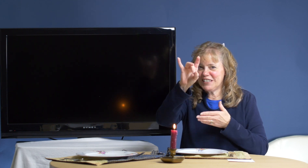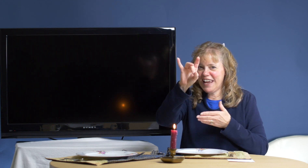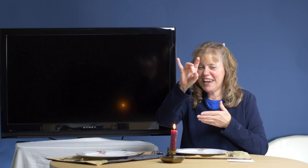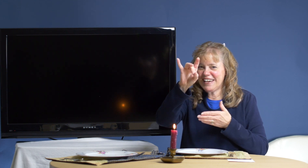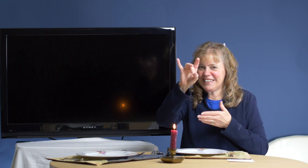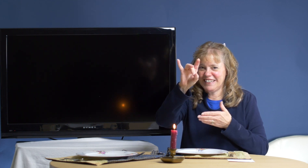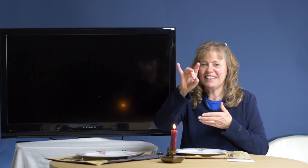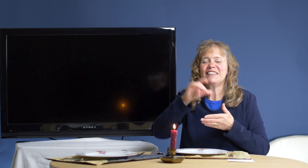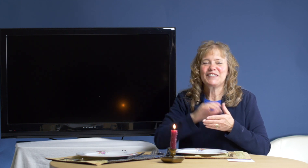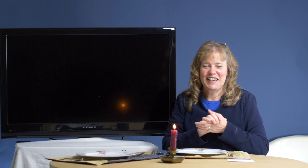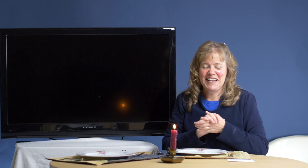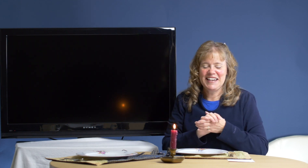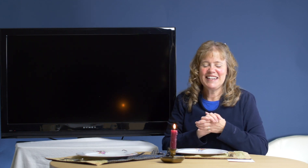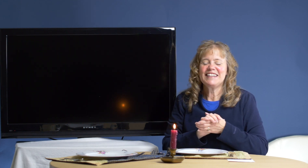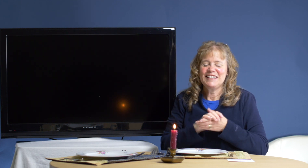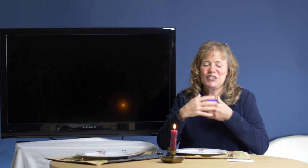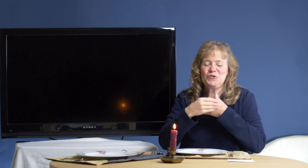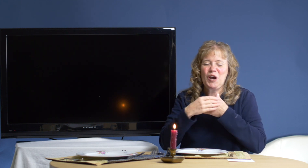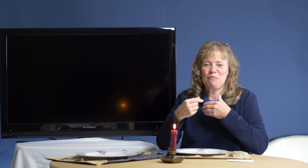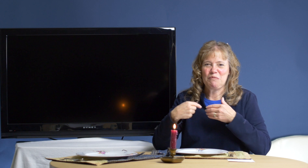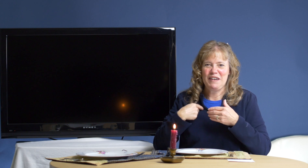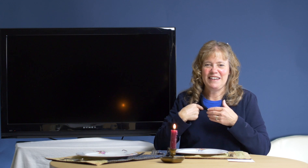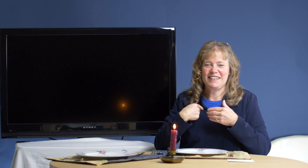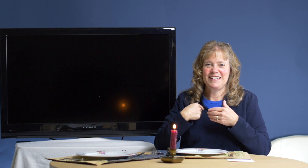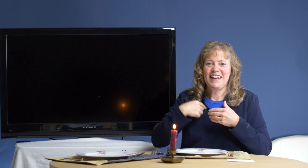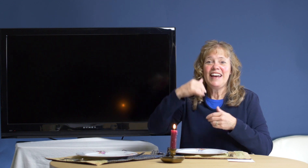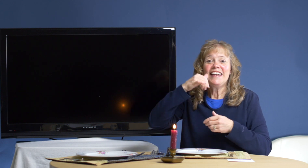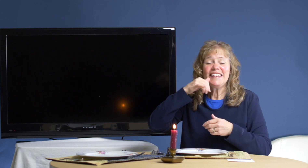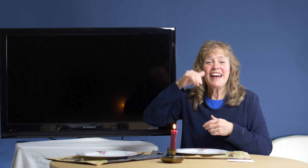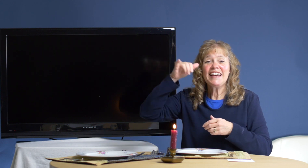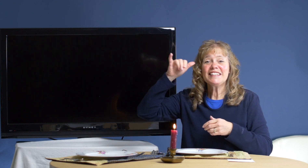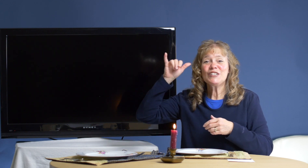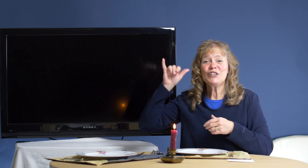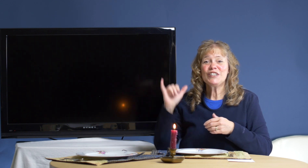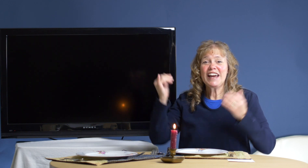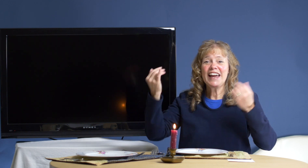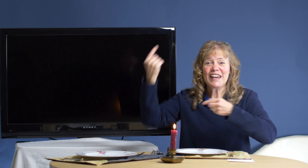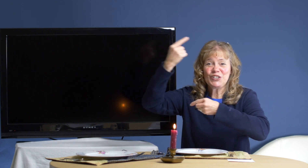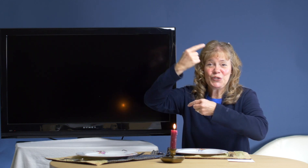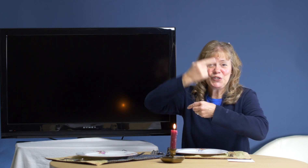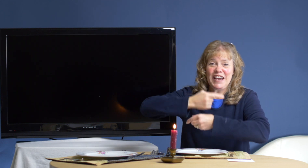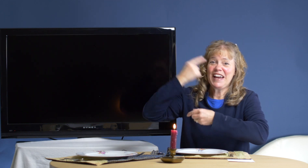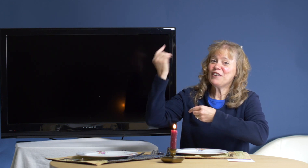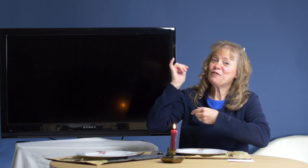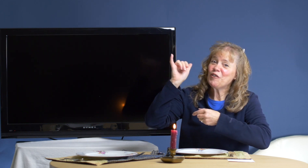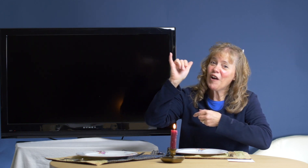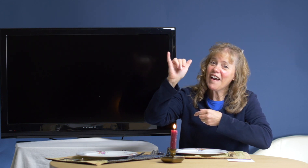8. Okay, you copy me. Yesterday, today, forever,